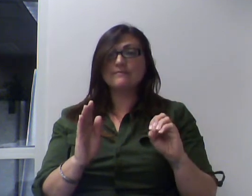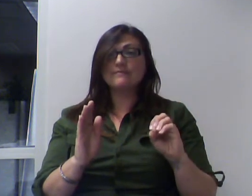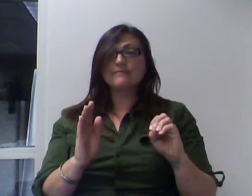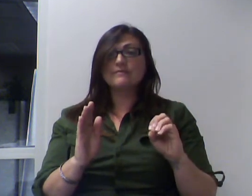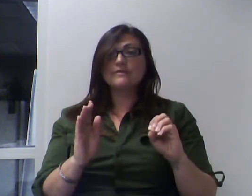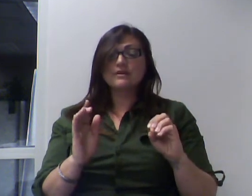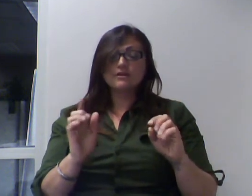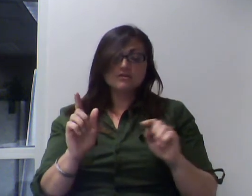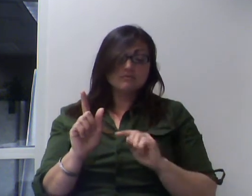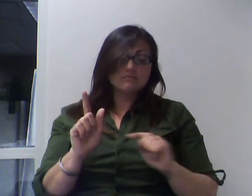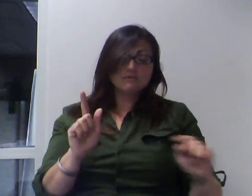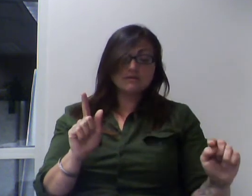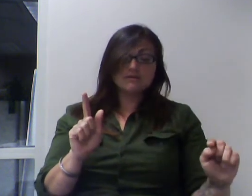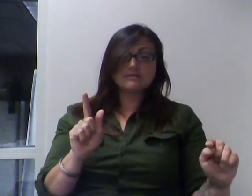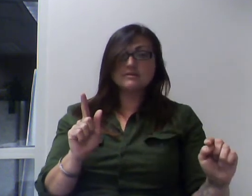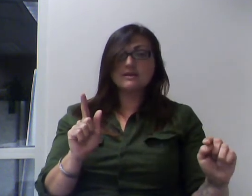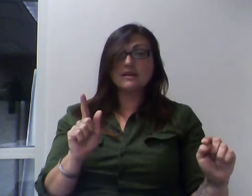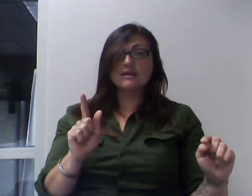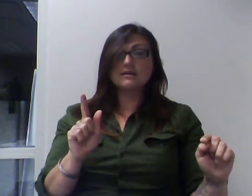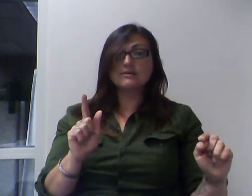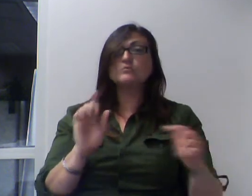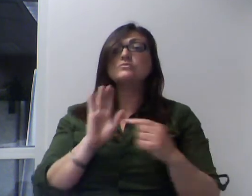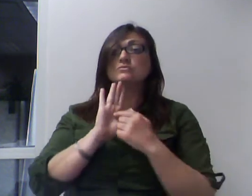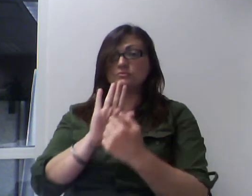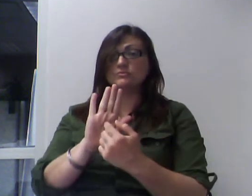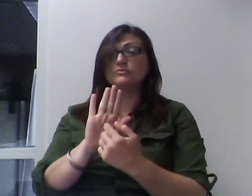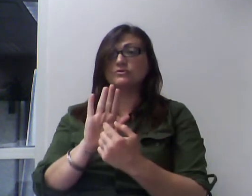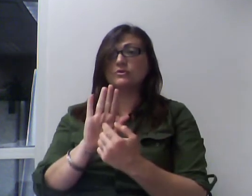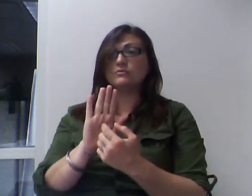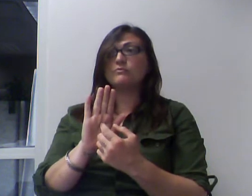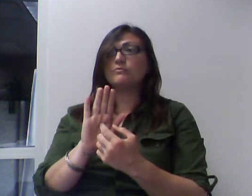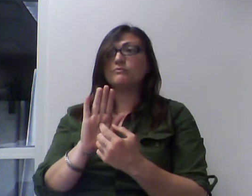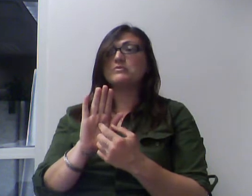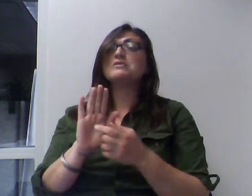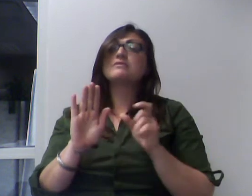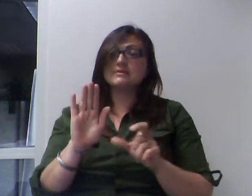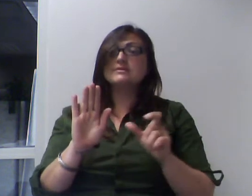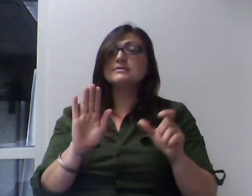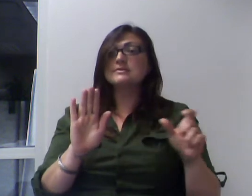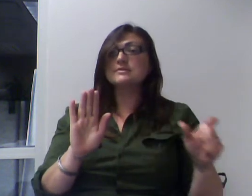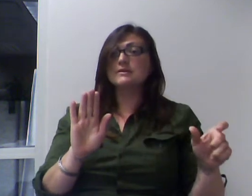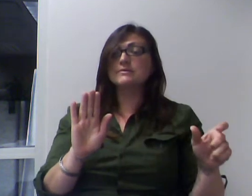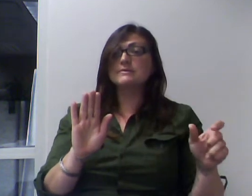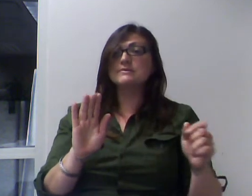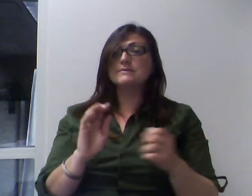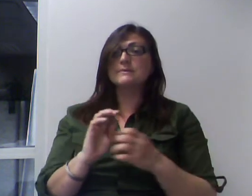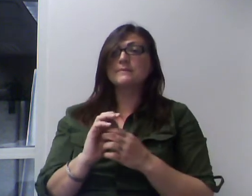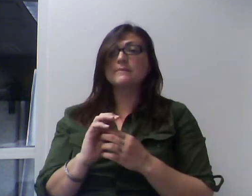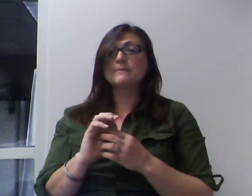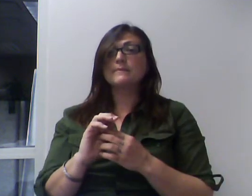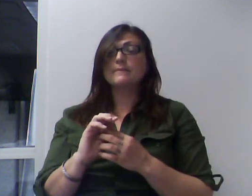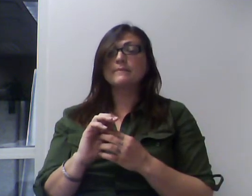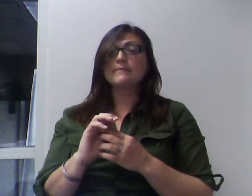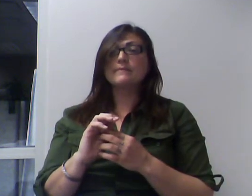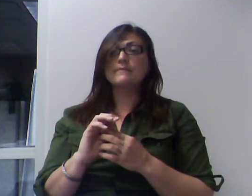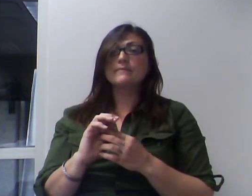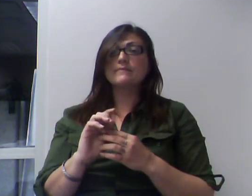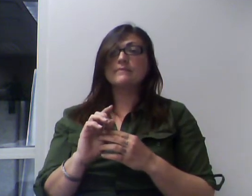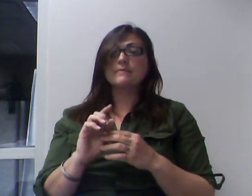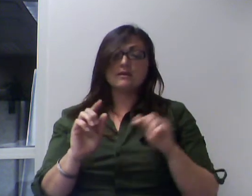side will tell us how many segments are there in the other sides. So, this side and that